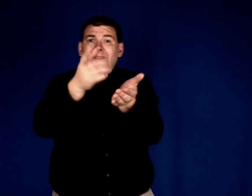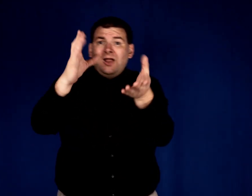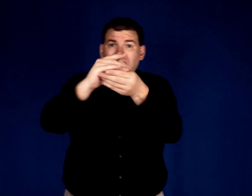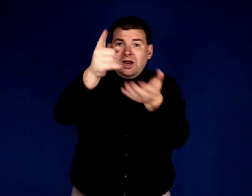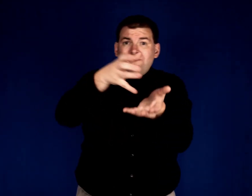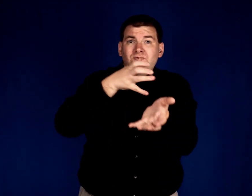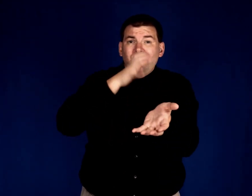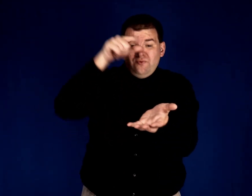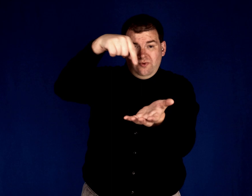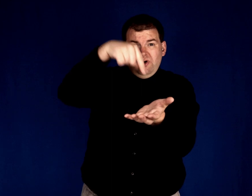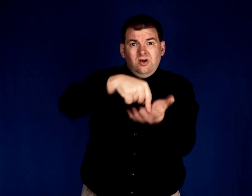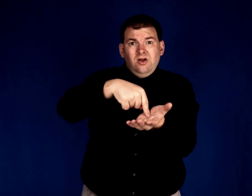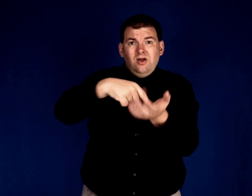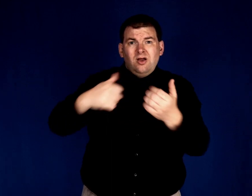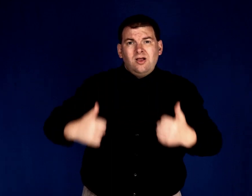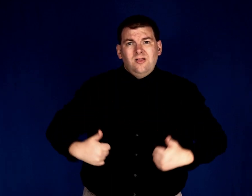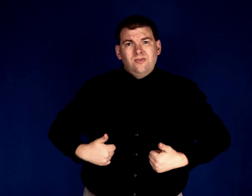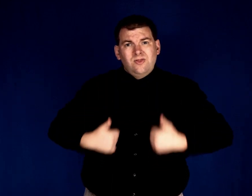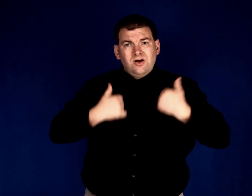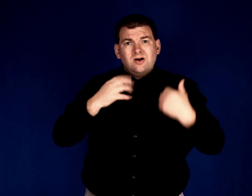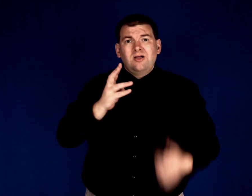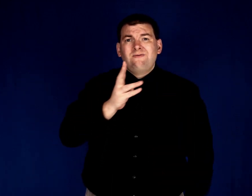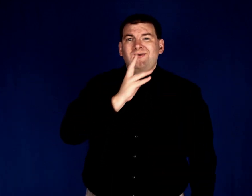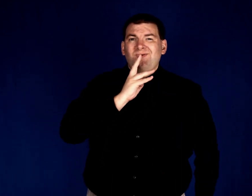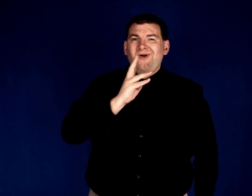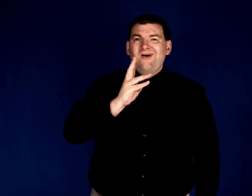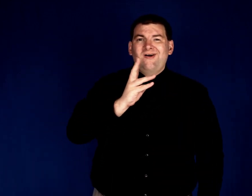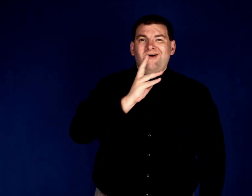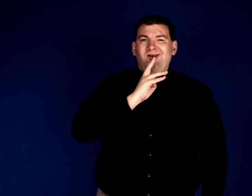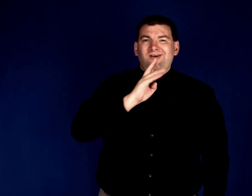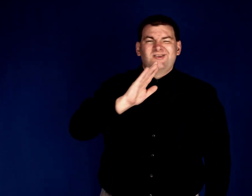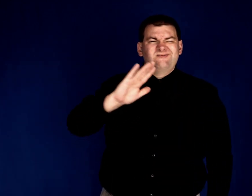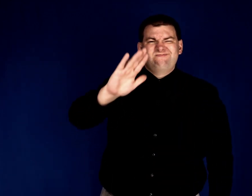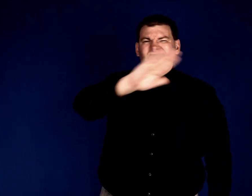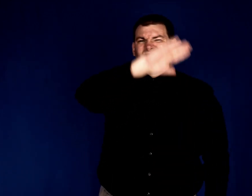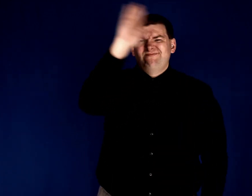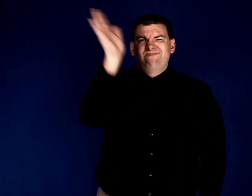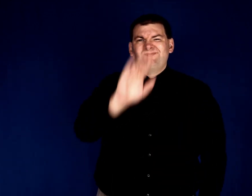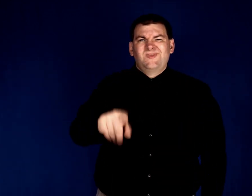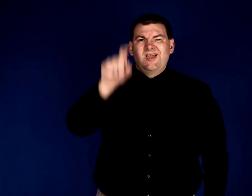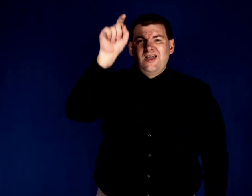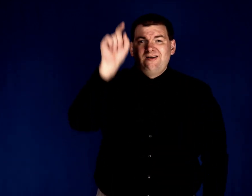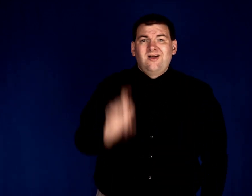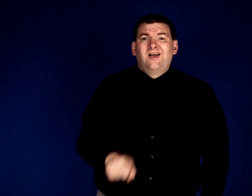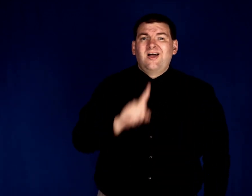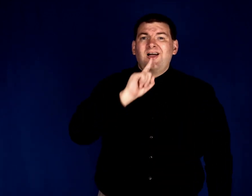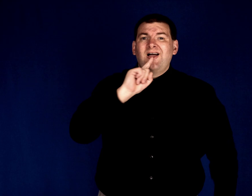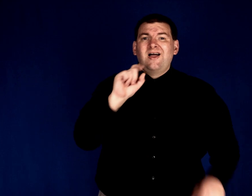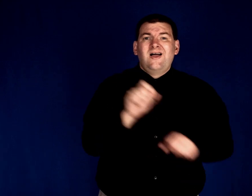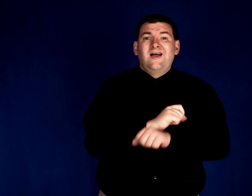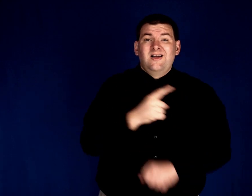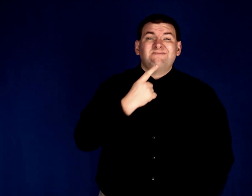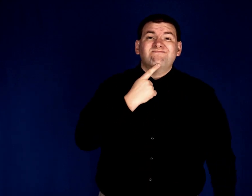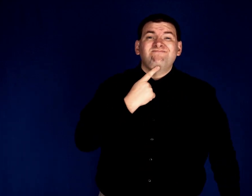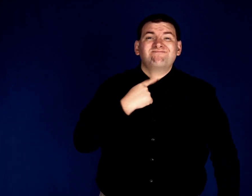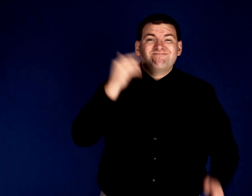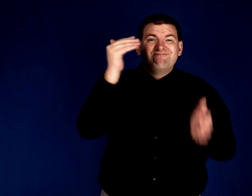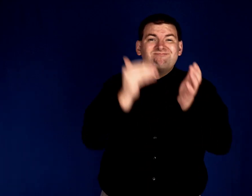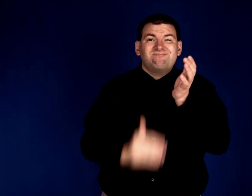If you'll drink this living water, you won't have to thirst